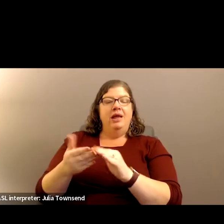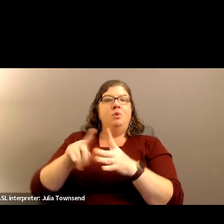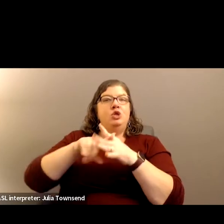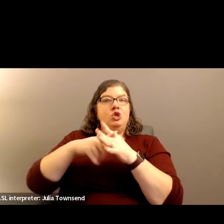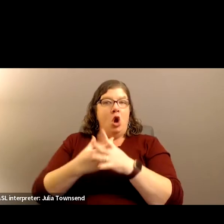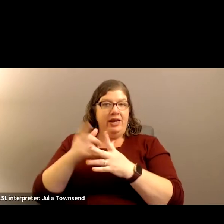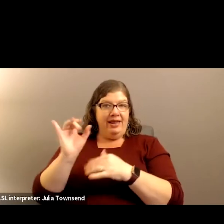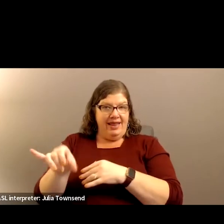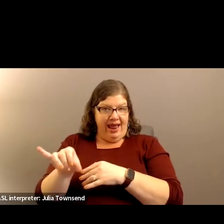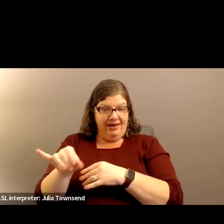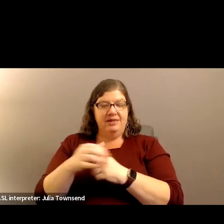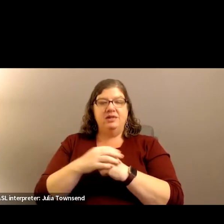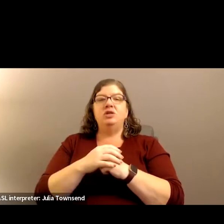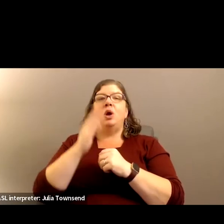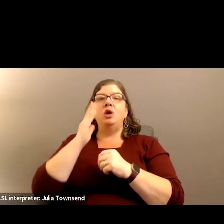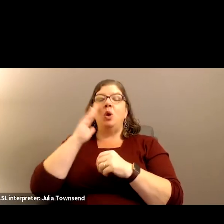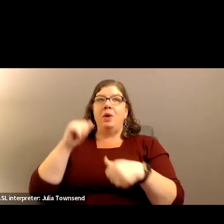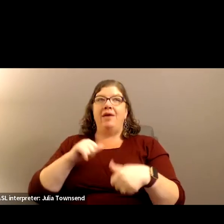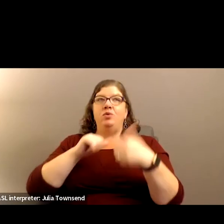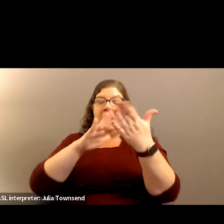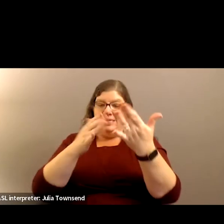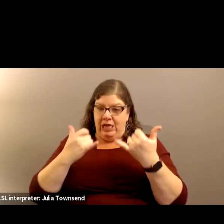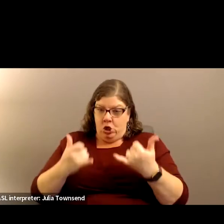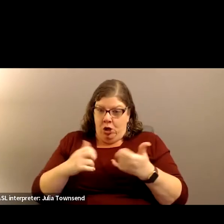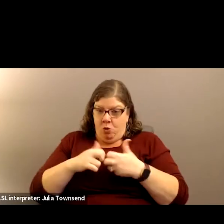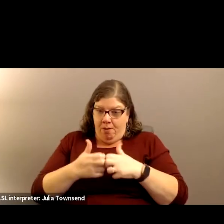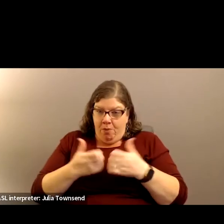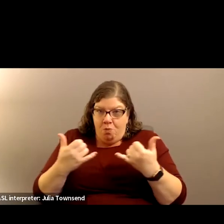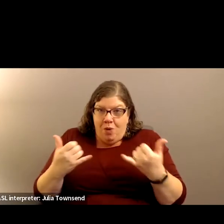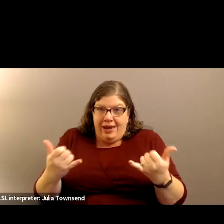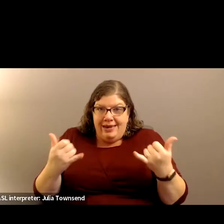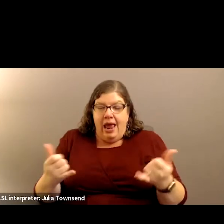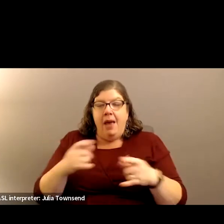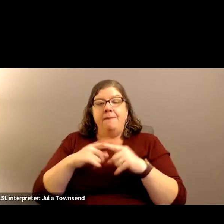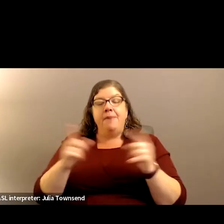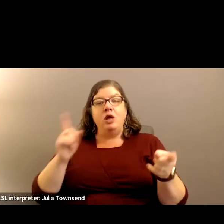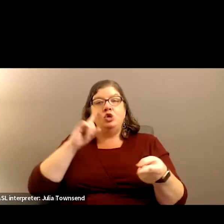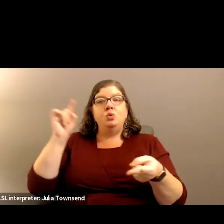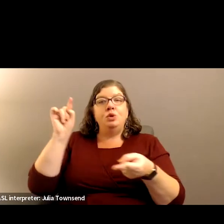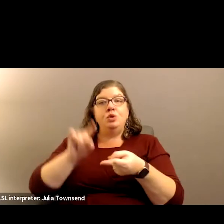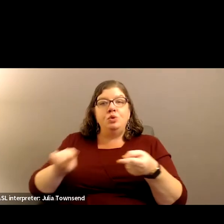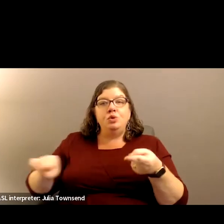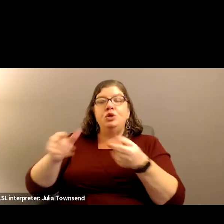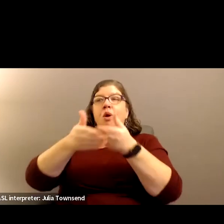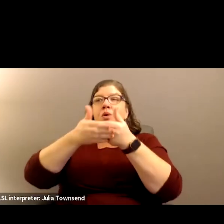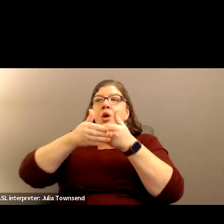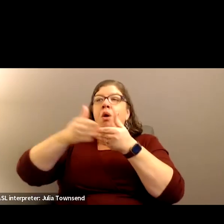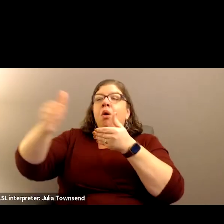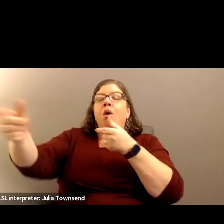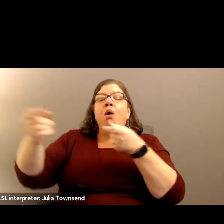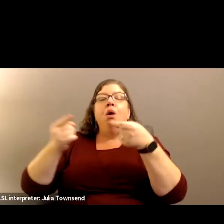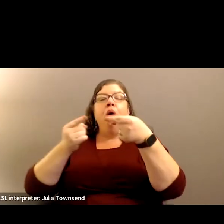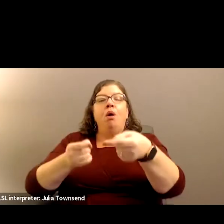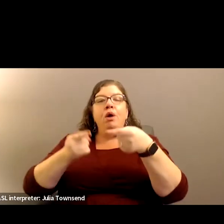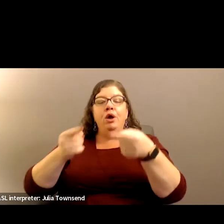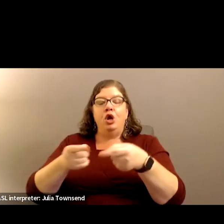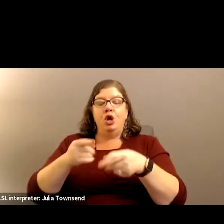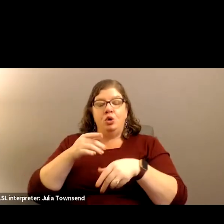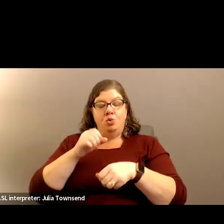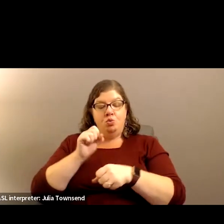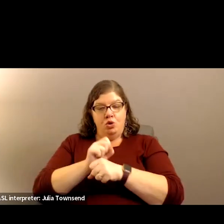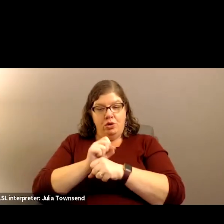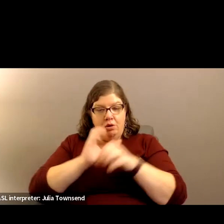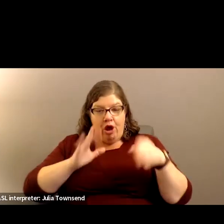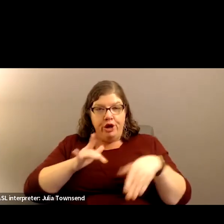starting that. I know we have to address the immediate problem right here. But to reduce those longer outtimes, how do we work with that early care